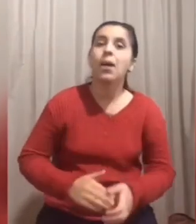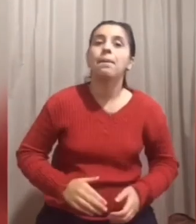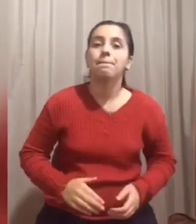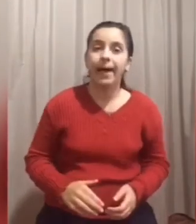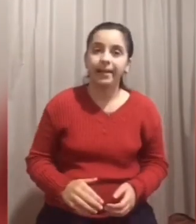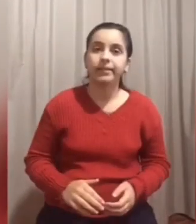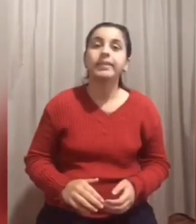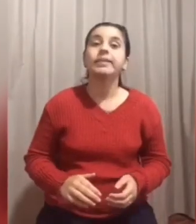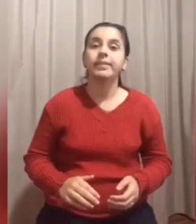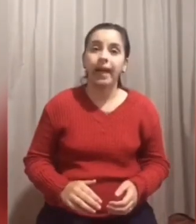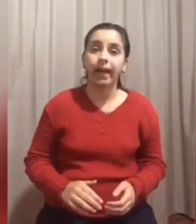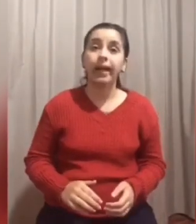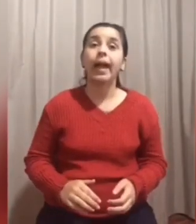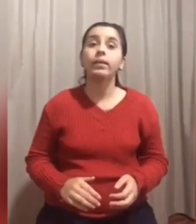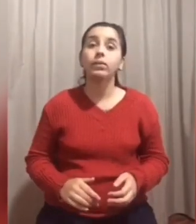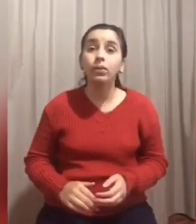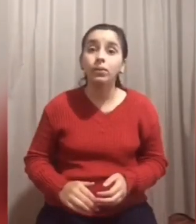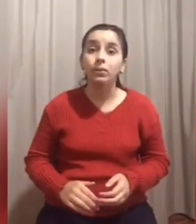Bate-taca-tum-tum